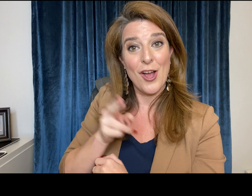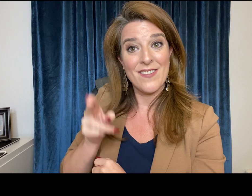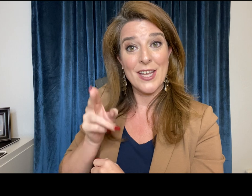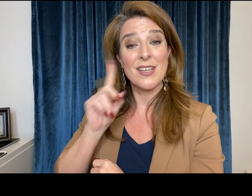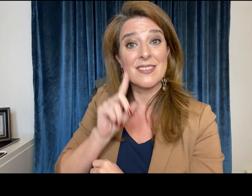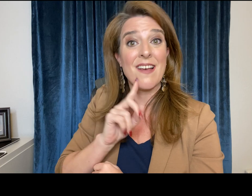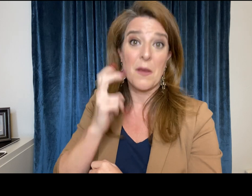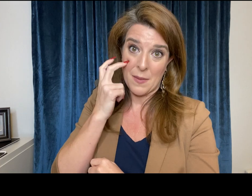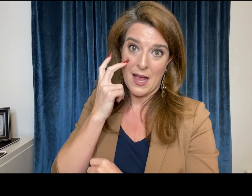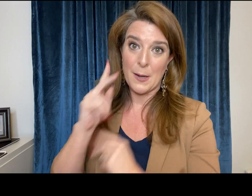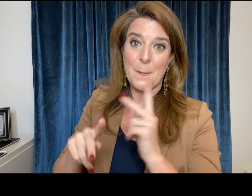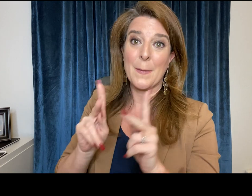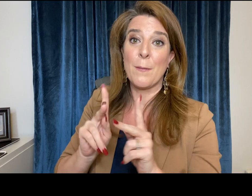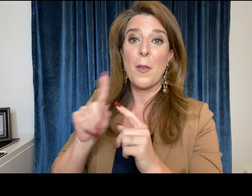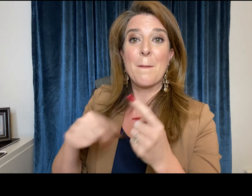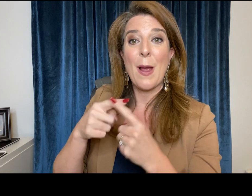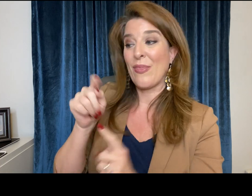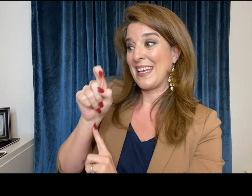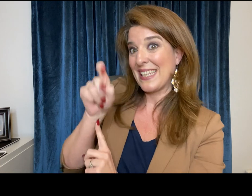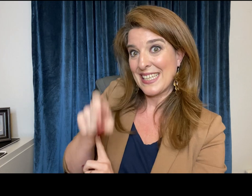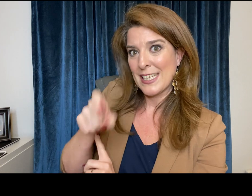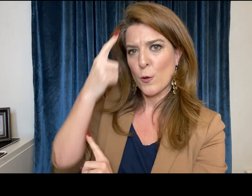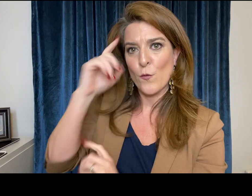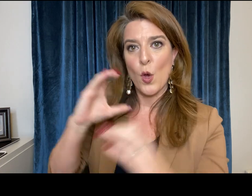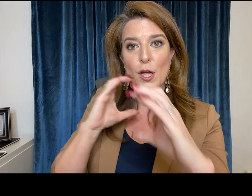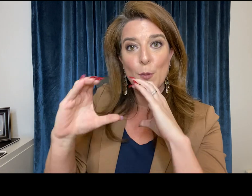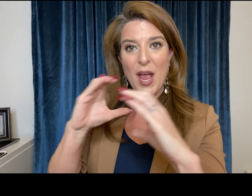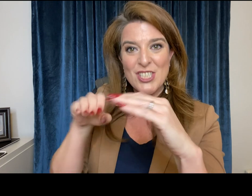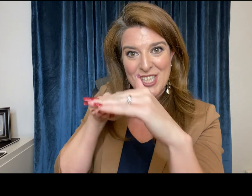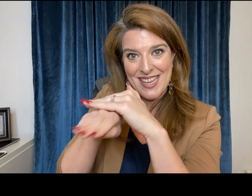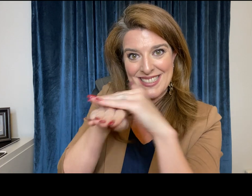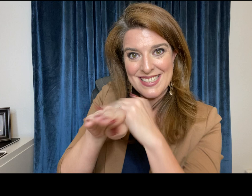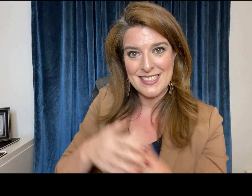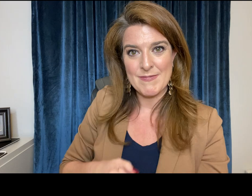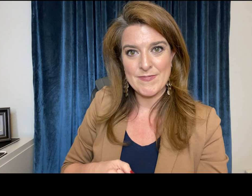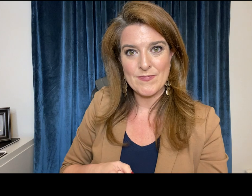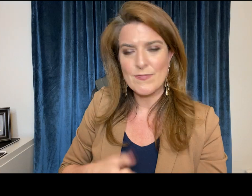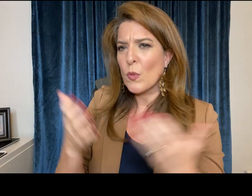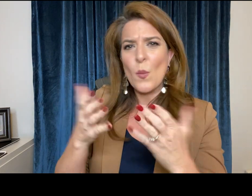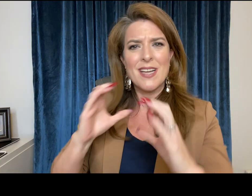with deaf and hard of hearing and deafblind individuals and the things that they need for communication access